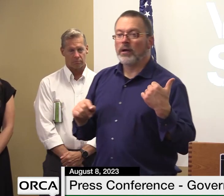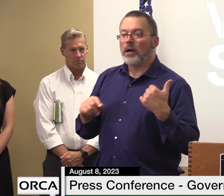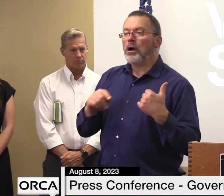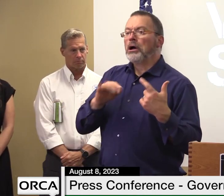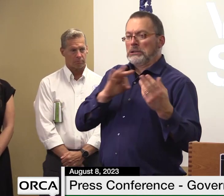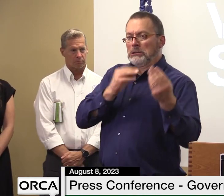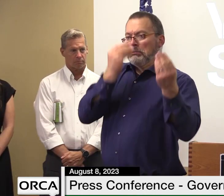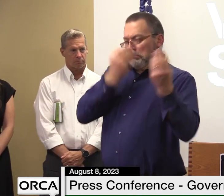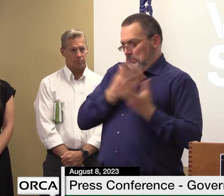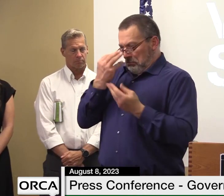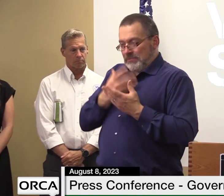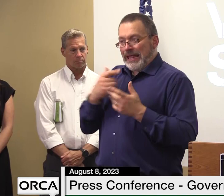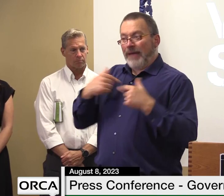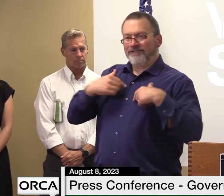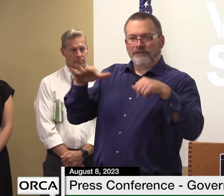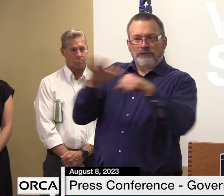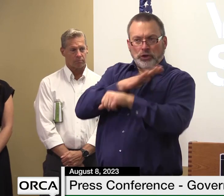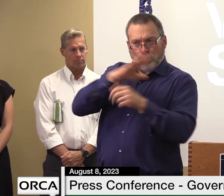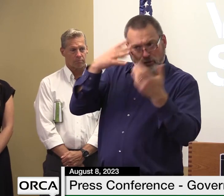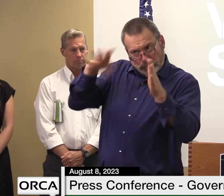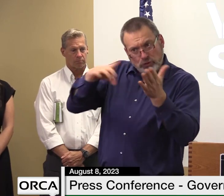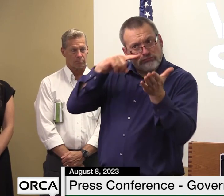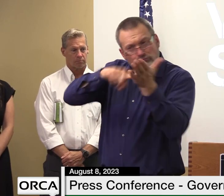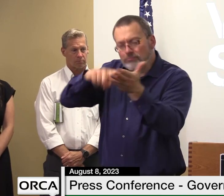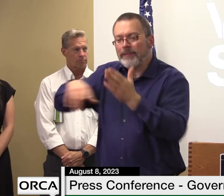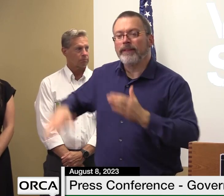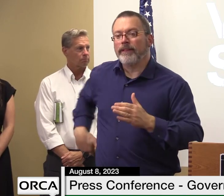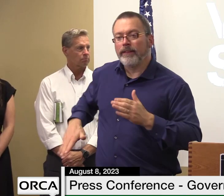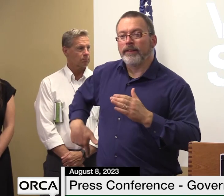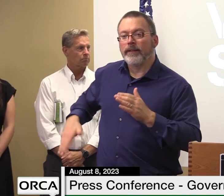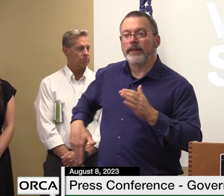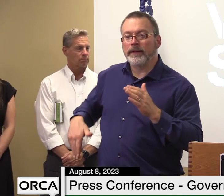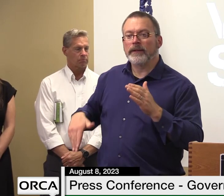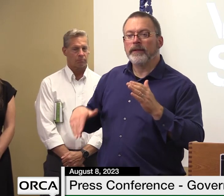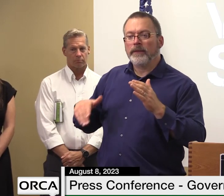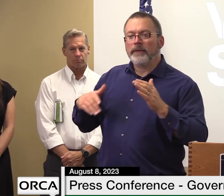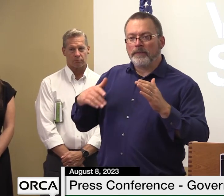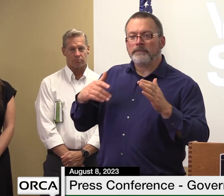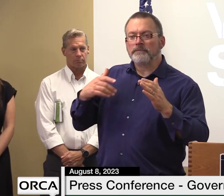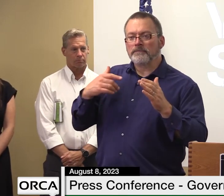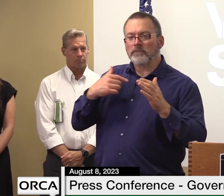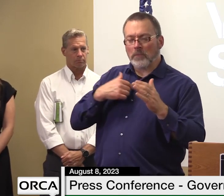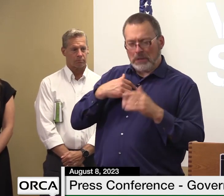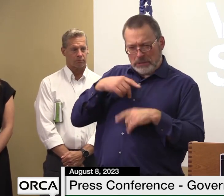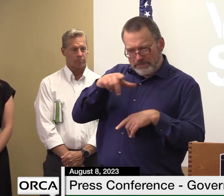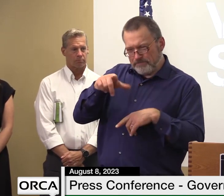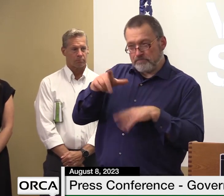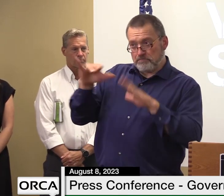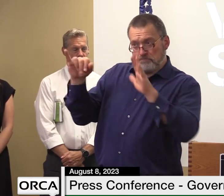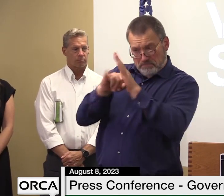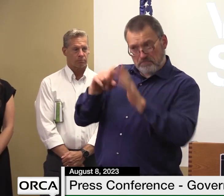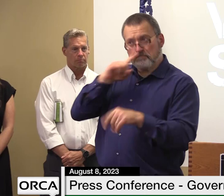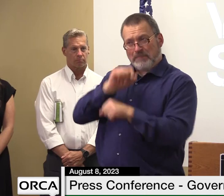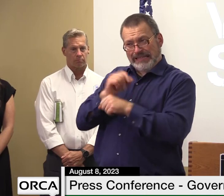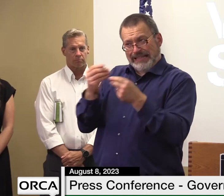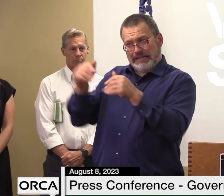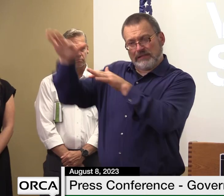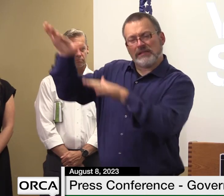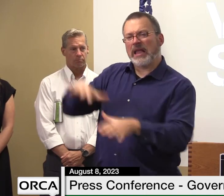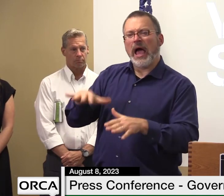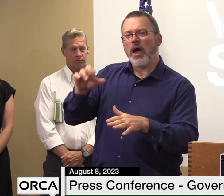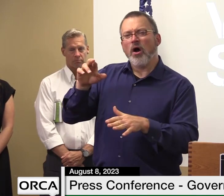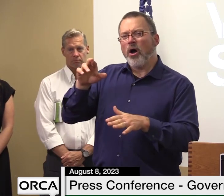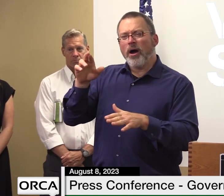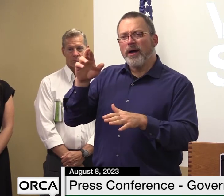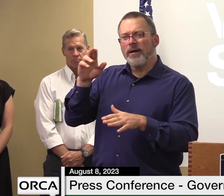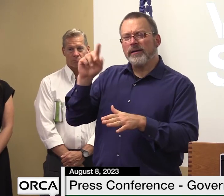were determined not to be landslides but uh that's that was ripton ripton area yeah and hancock and ripton were the two that come